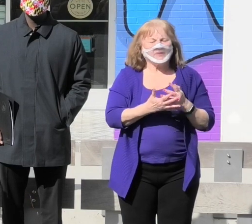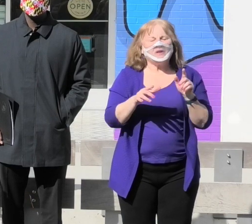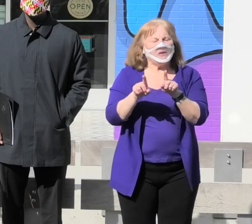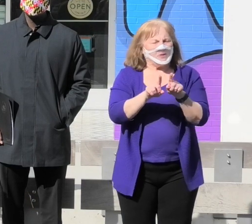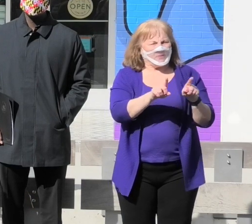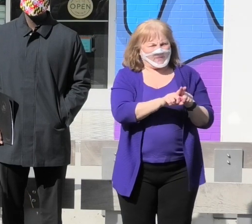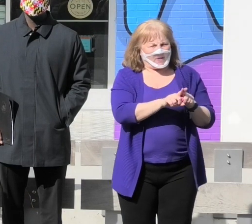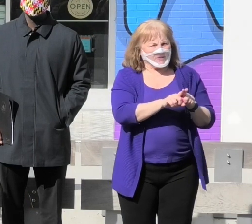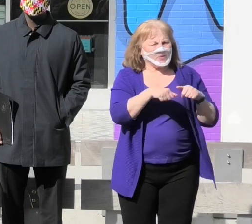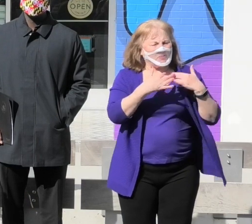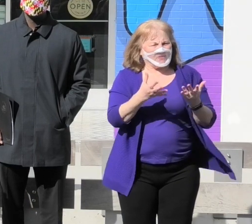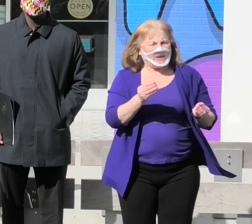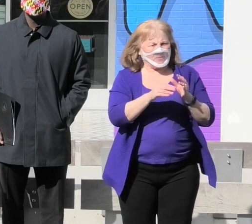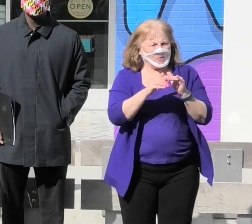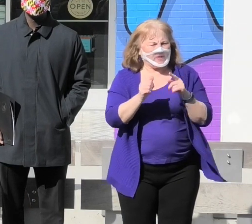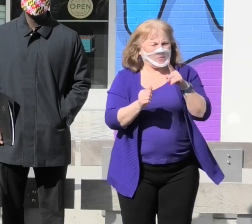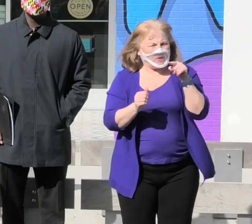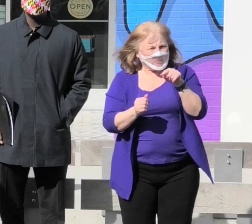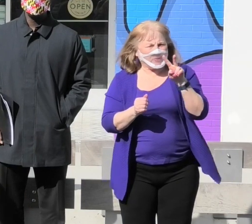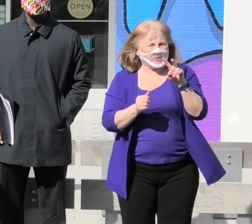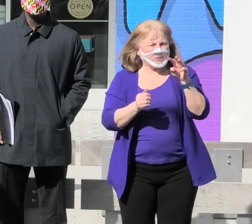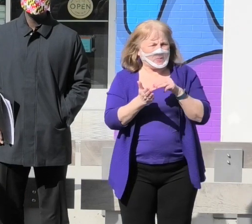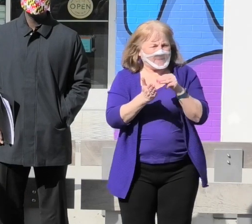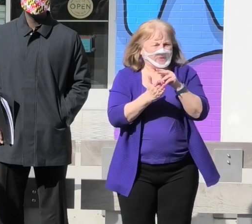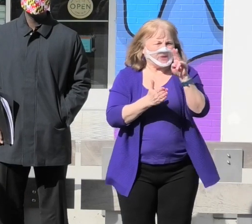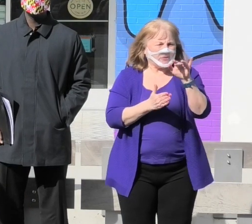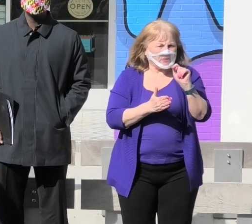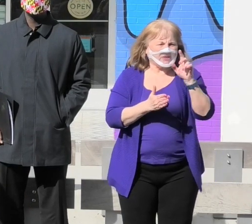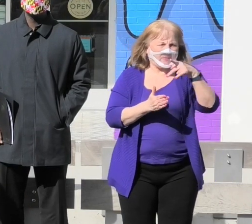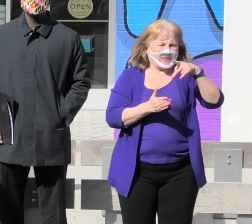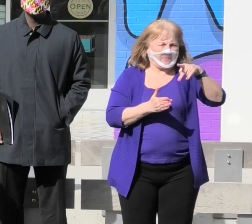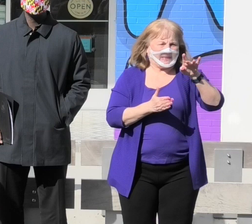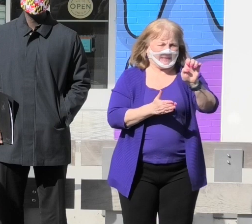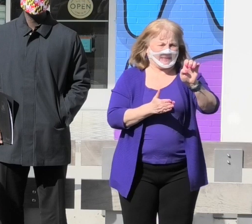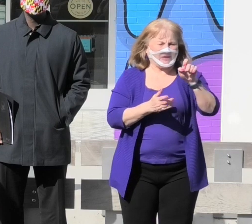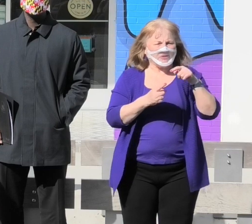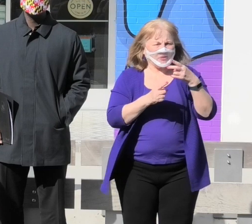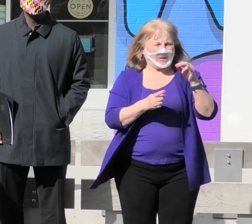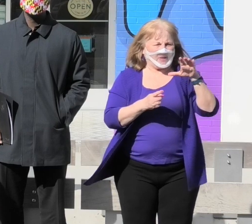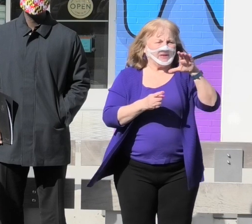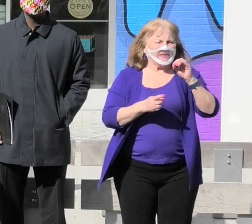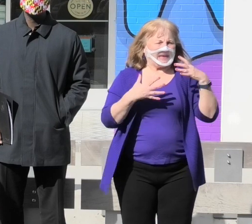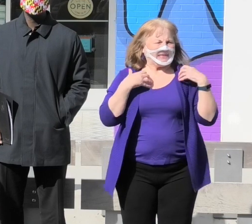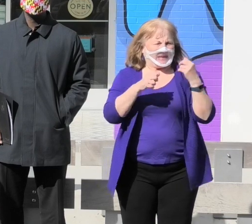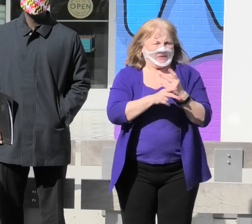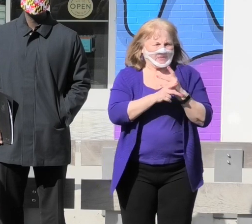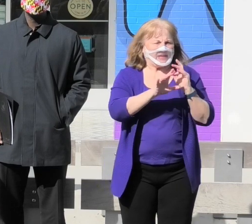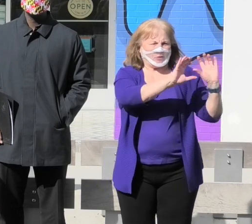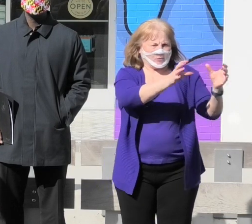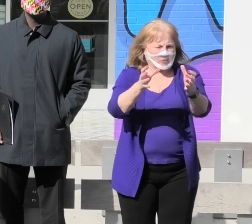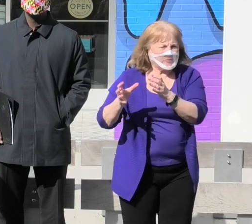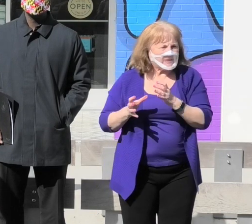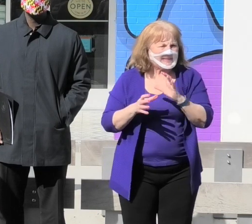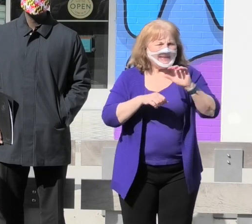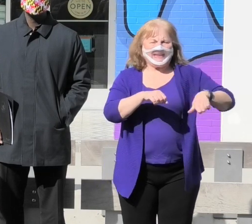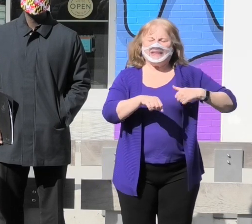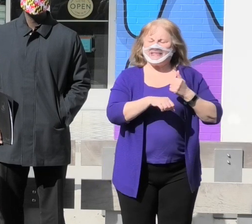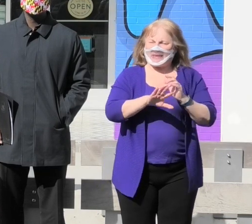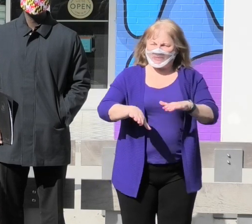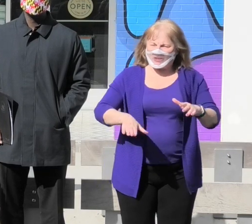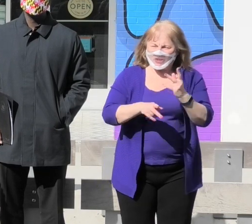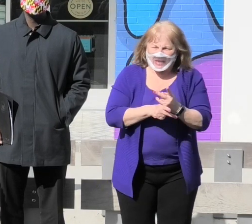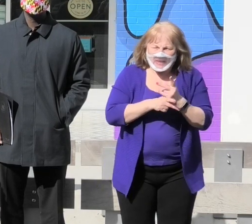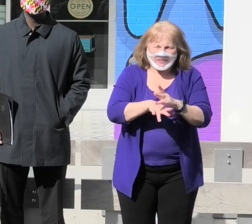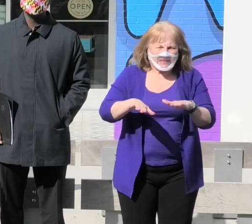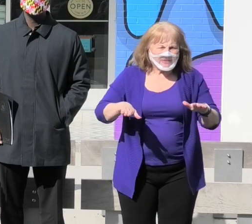also provided more than 1.2 million units of PPE to Howard County health care entities, established child care